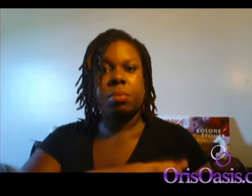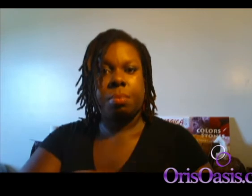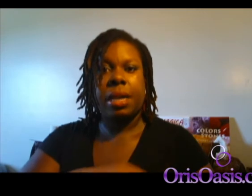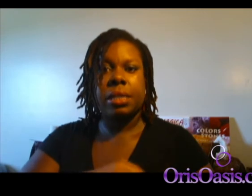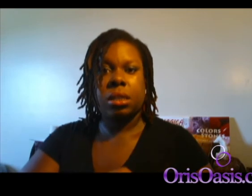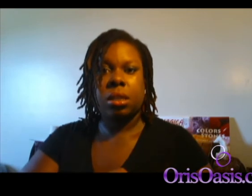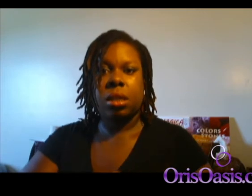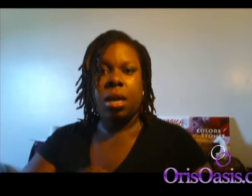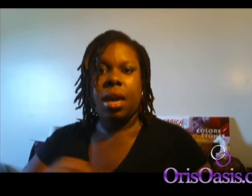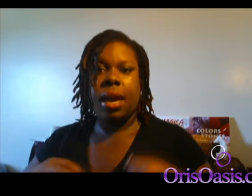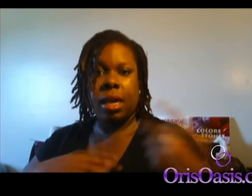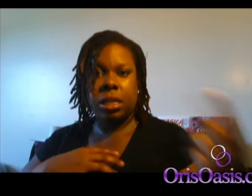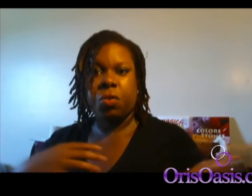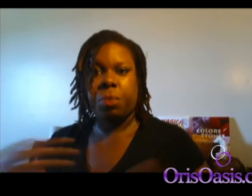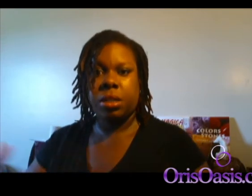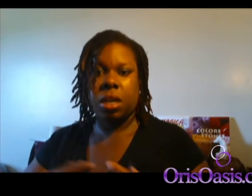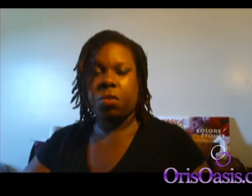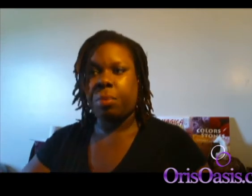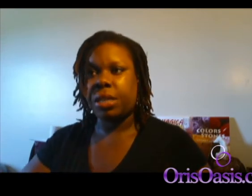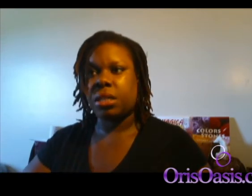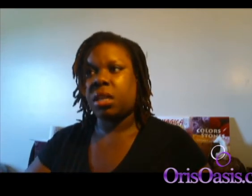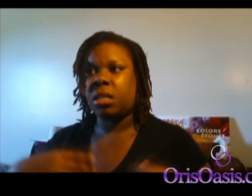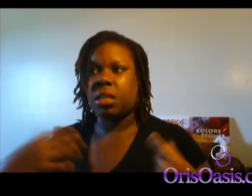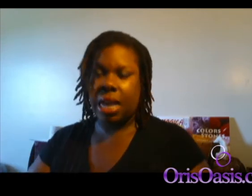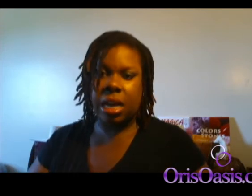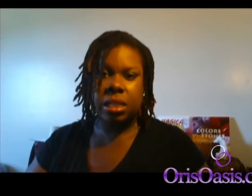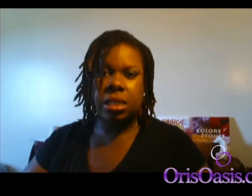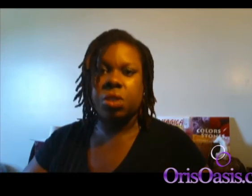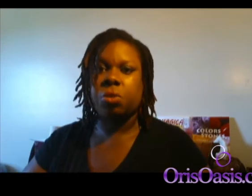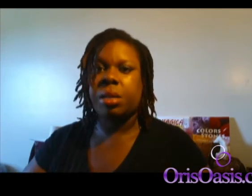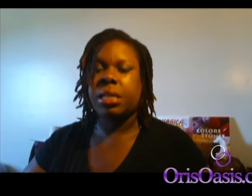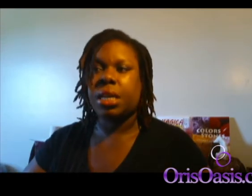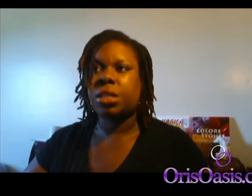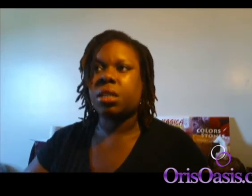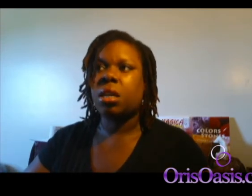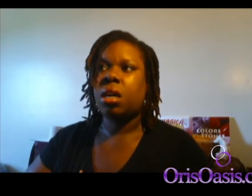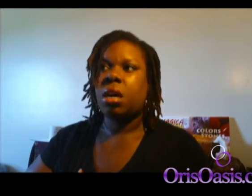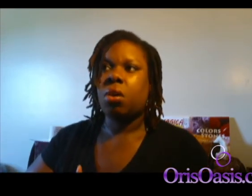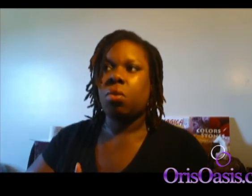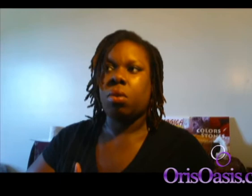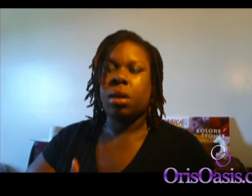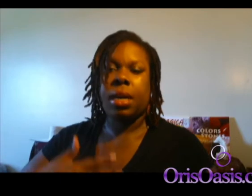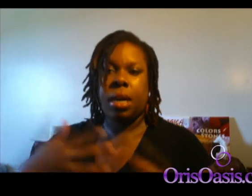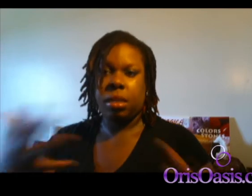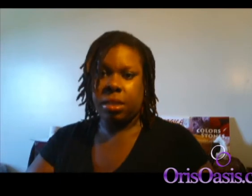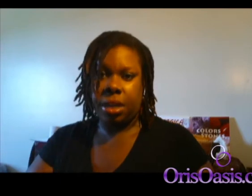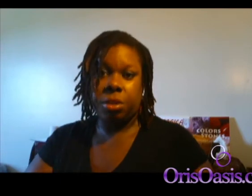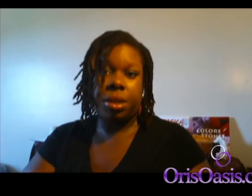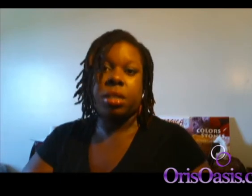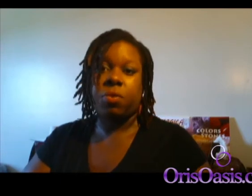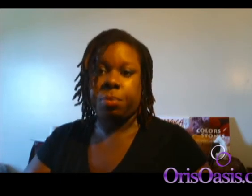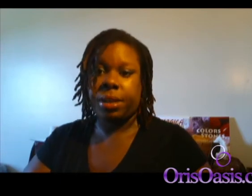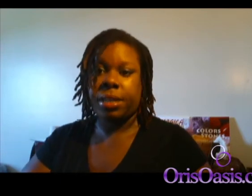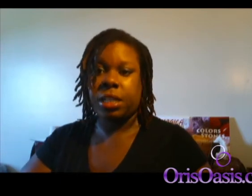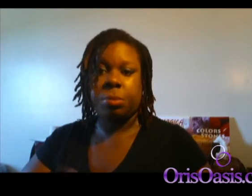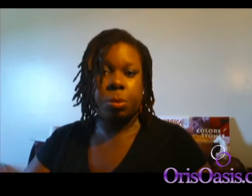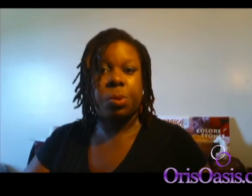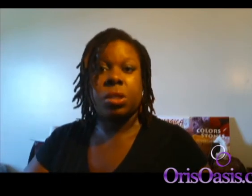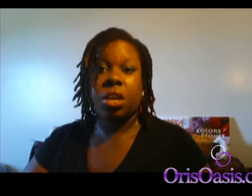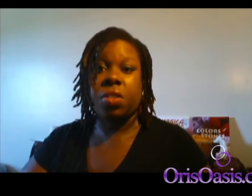basically. And, get different pieces of information. And, a lot of this is done through meditation. Or, again, daydream is a form of meditation. Most people don't tell you that